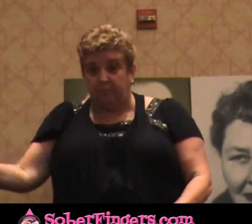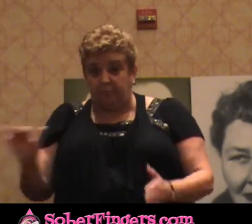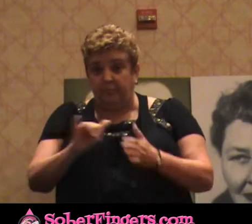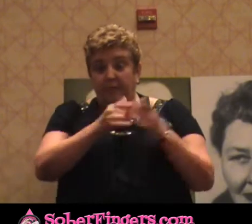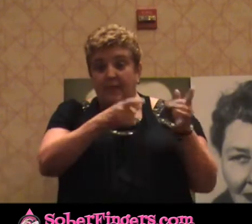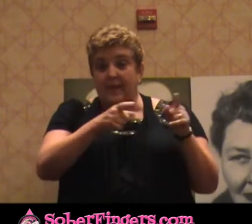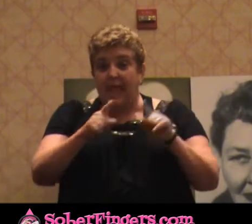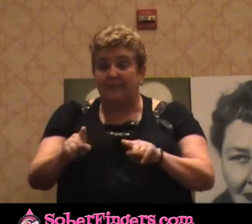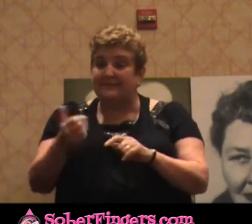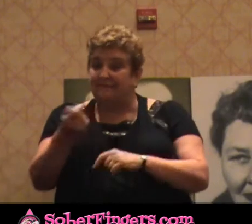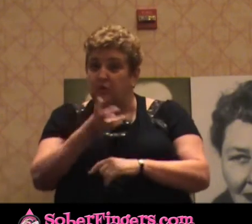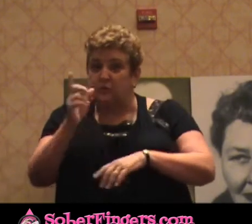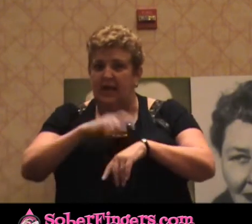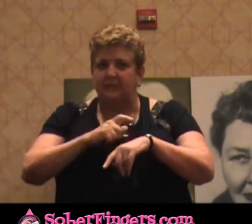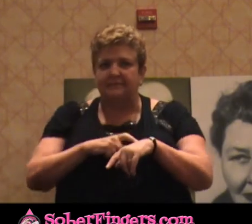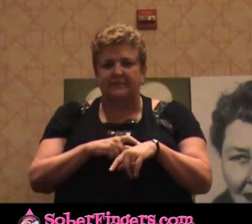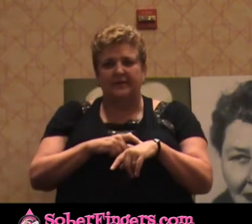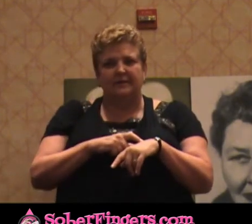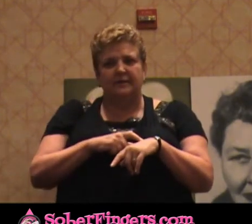blackout. And talk about having to make amends on the spot.